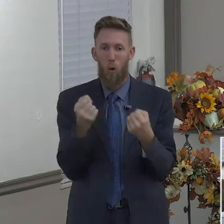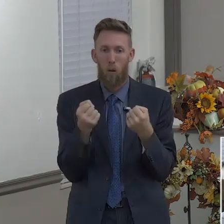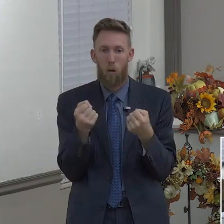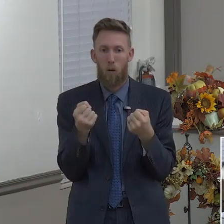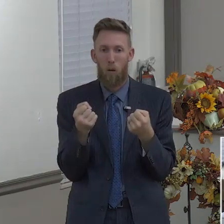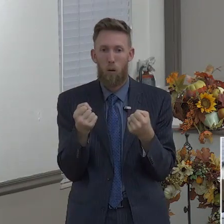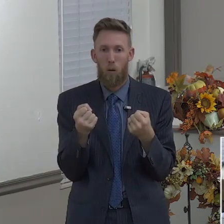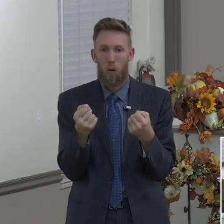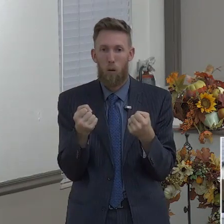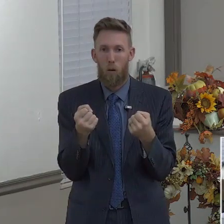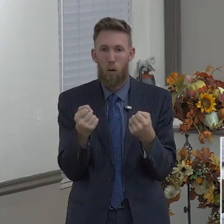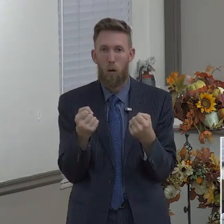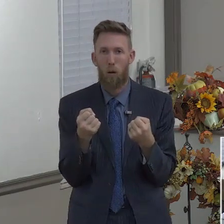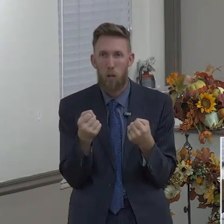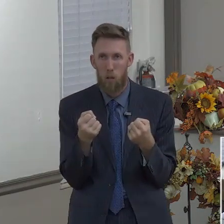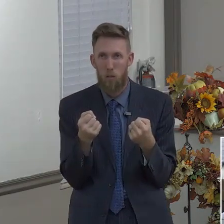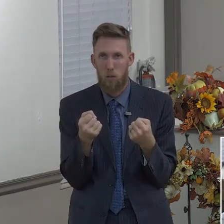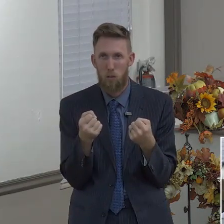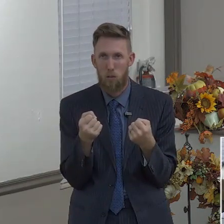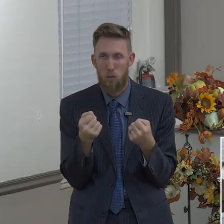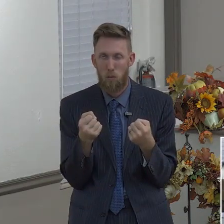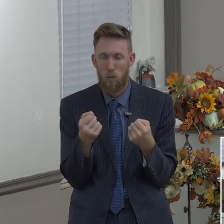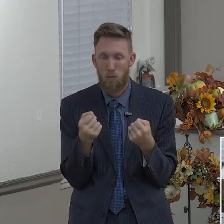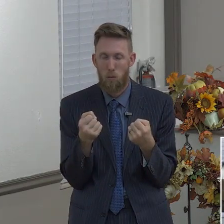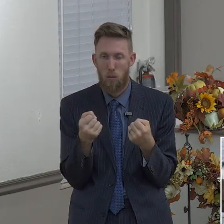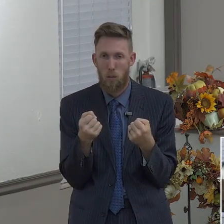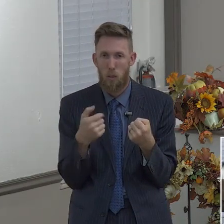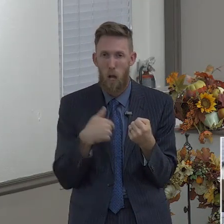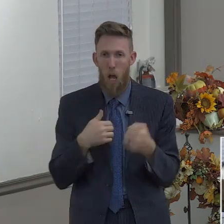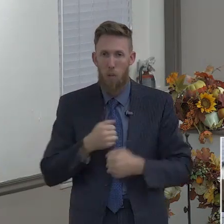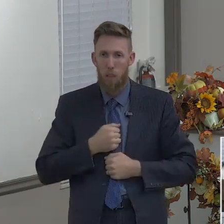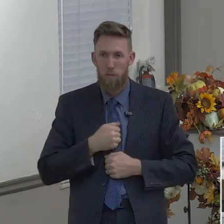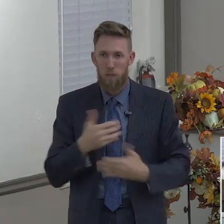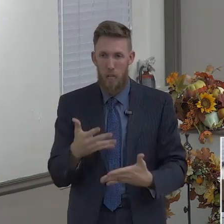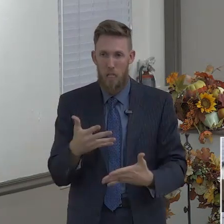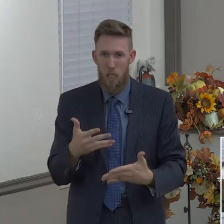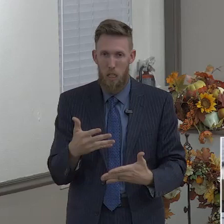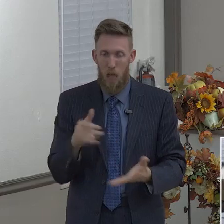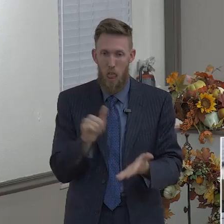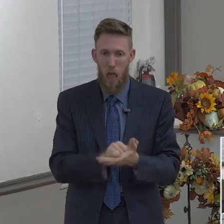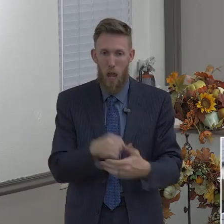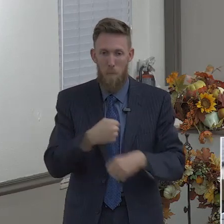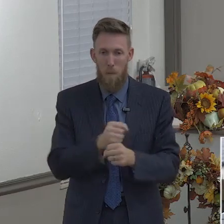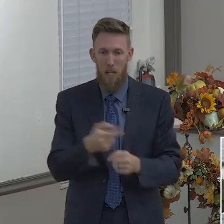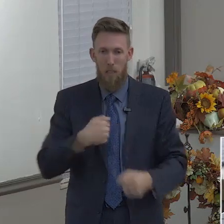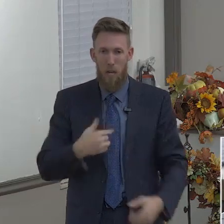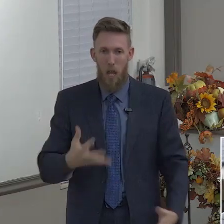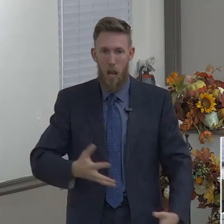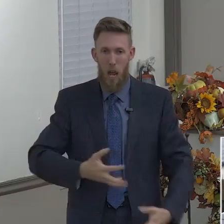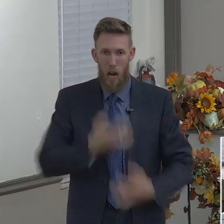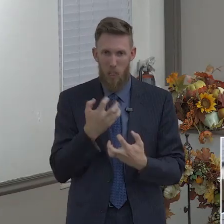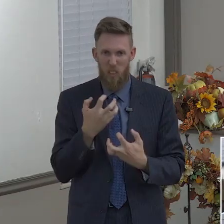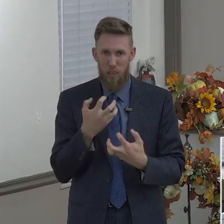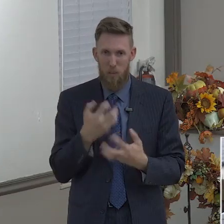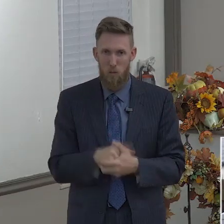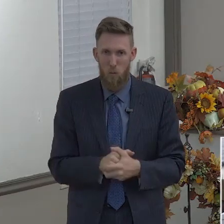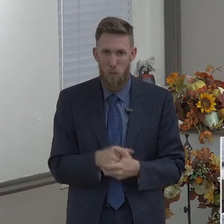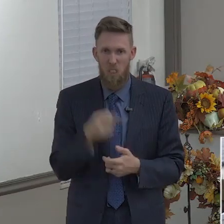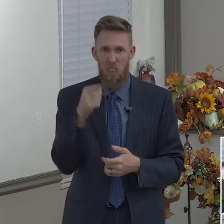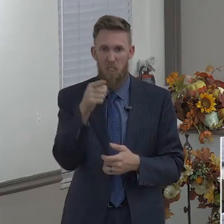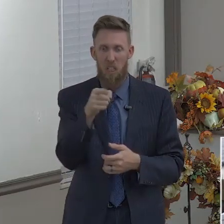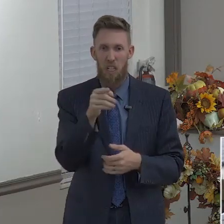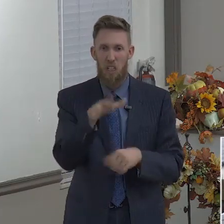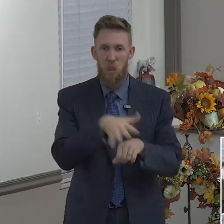I'm confessing my sin here, frustrates me. It really does. The speed limit is 45 and he's going 40.